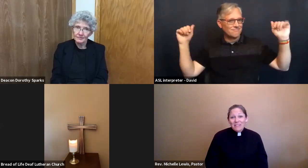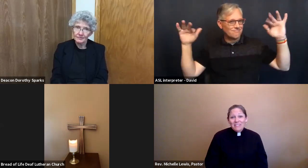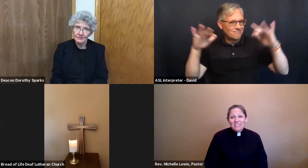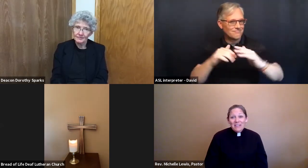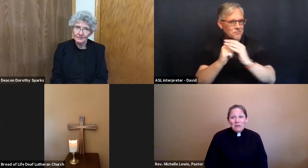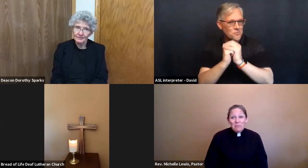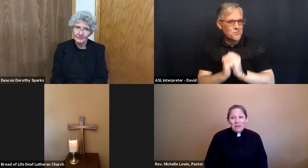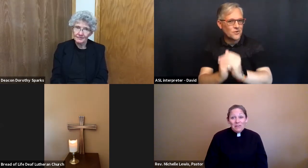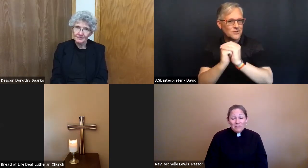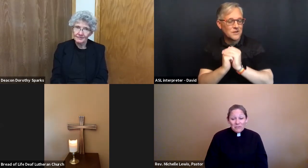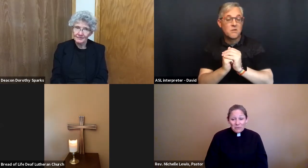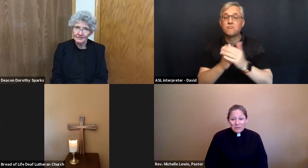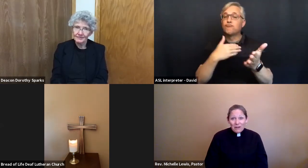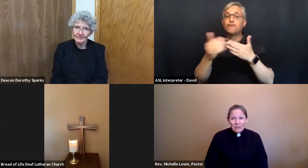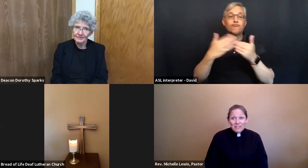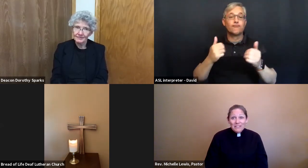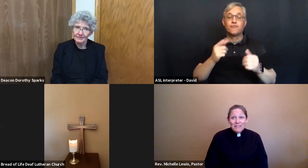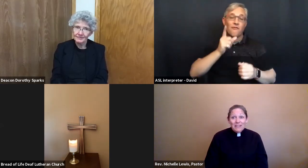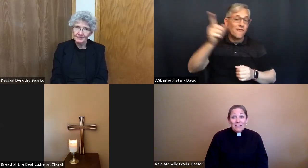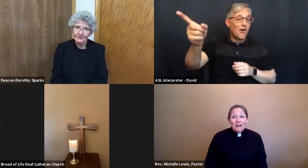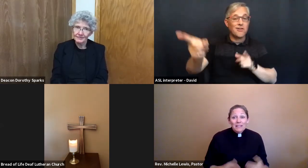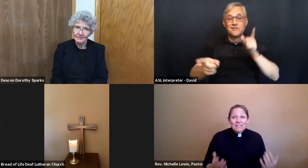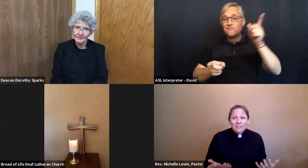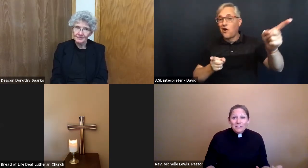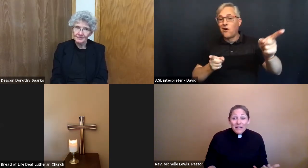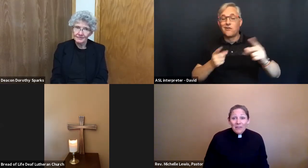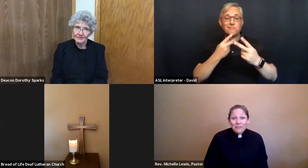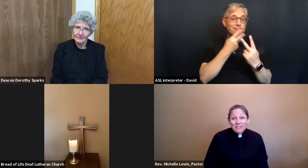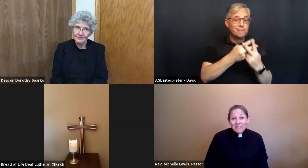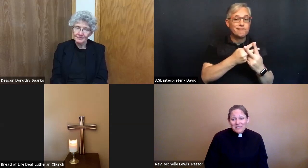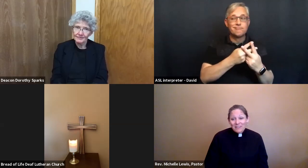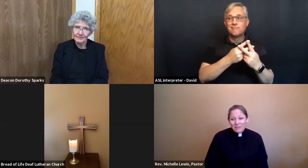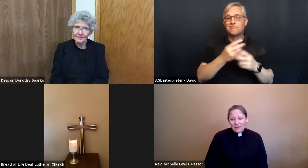in this time of coronavirus God still gathers us together together